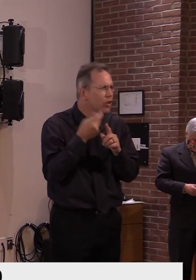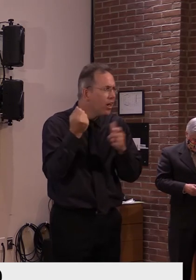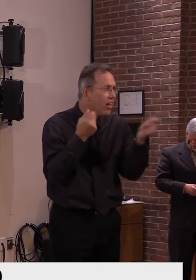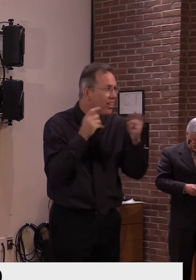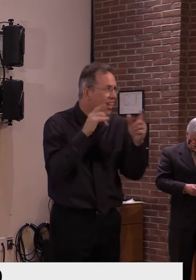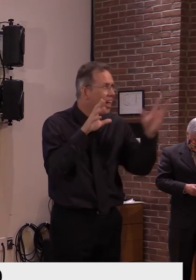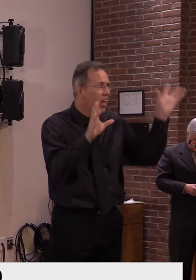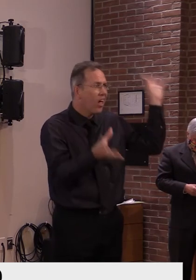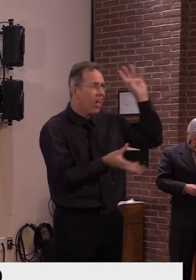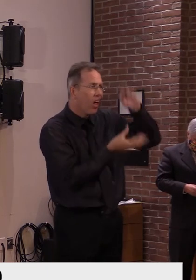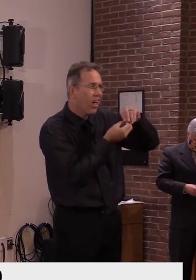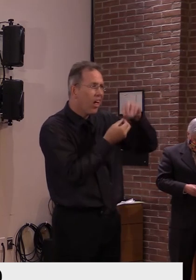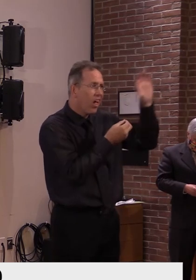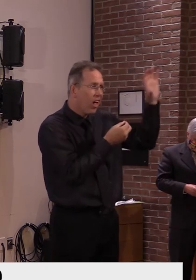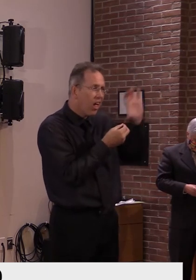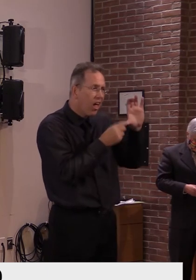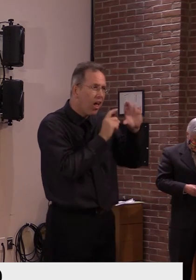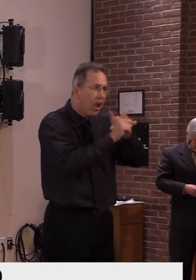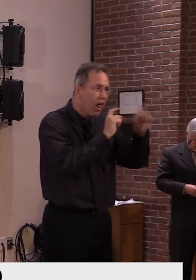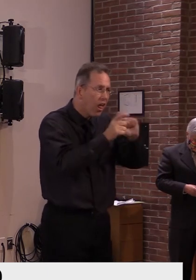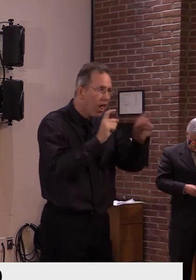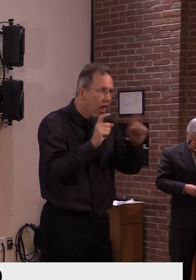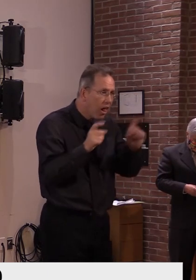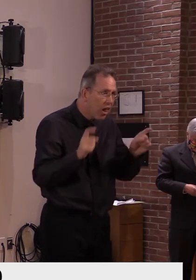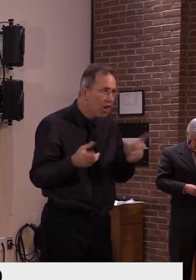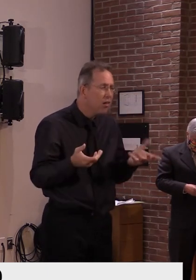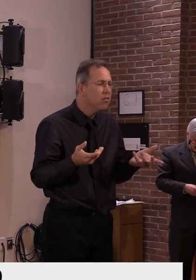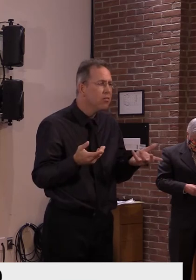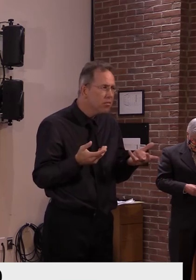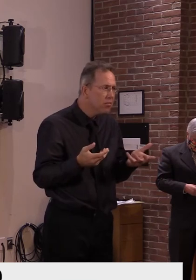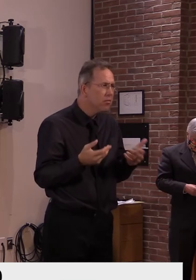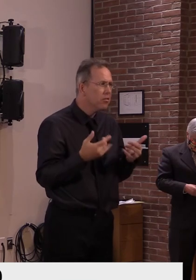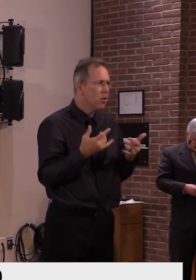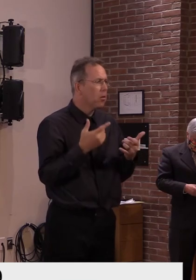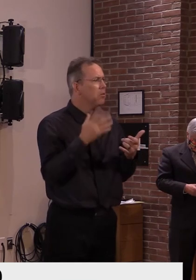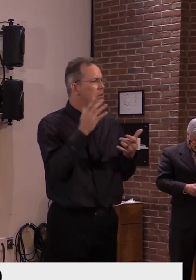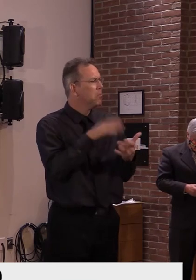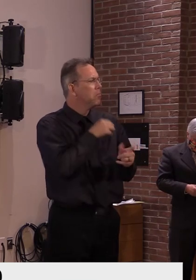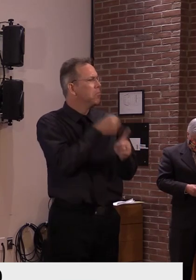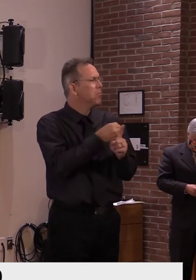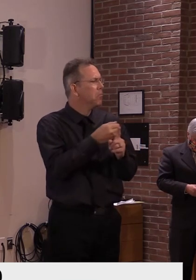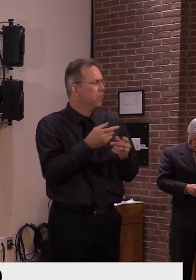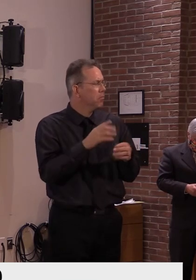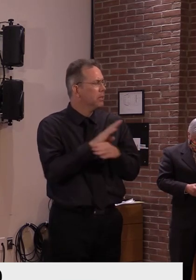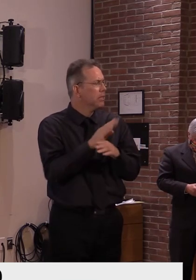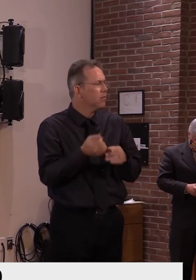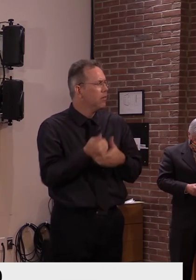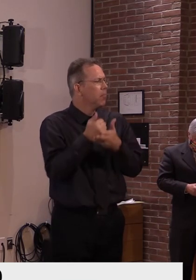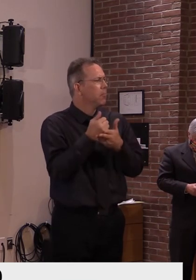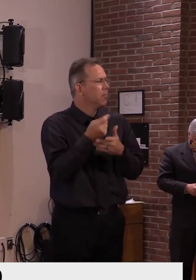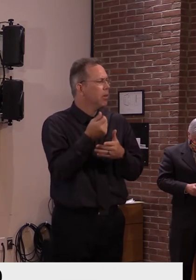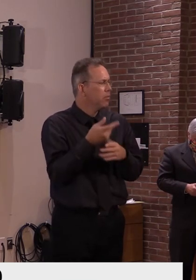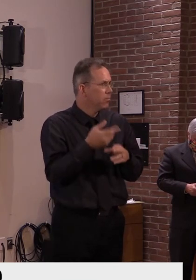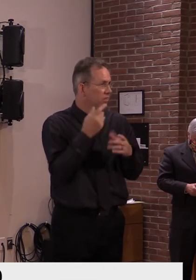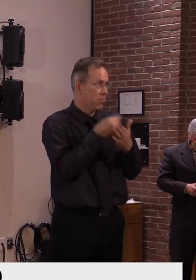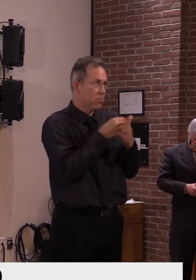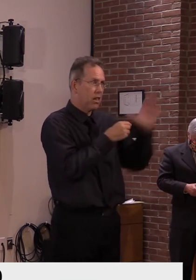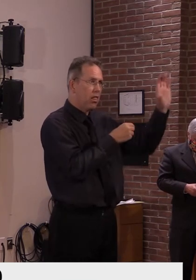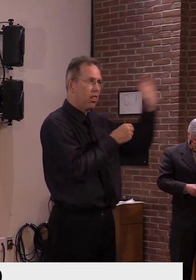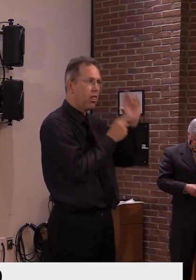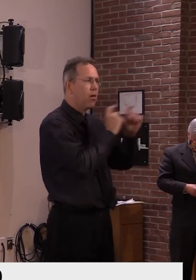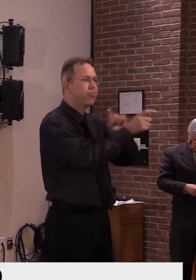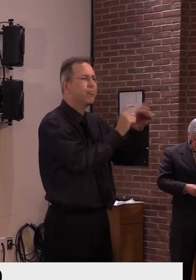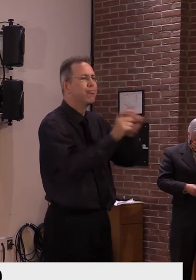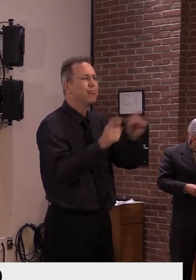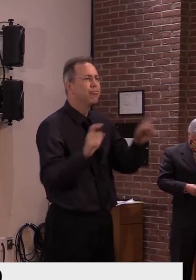of that, throughout, uh, the entire economy. So, um, there's a lot of areas, uh, whether it's real estate, uh,